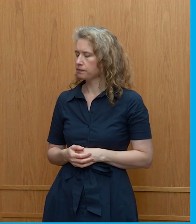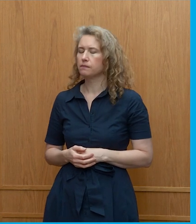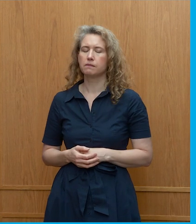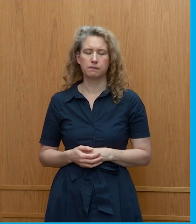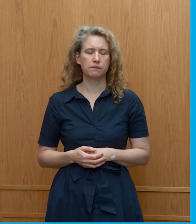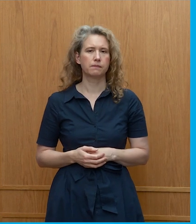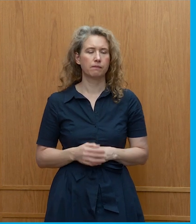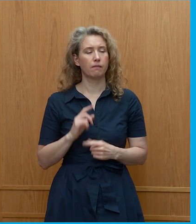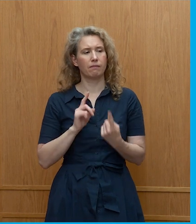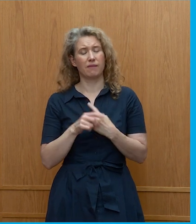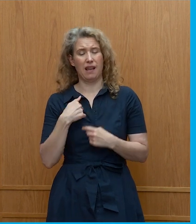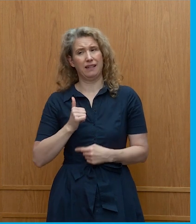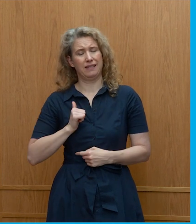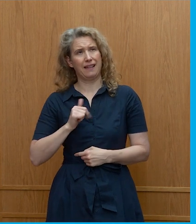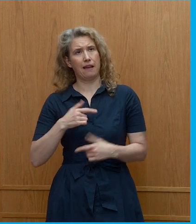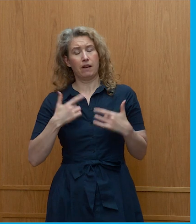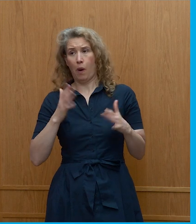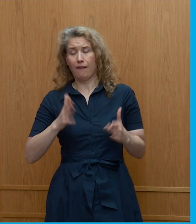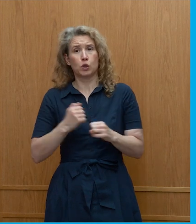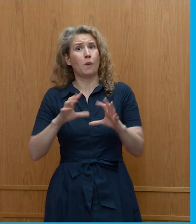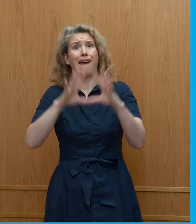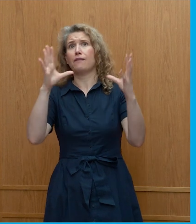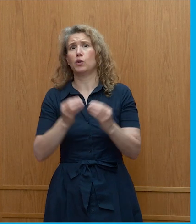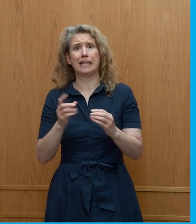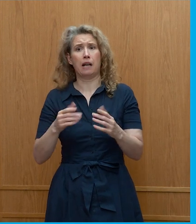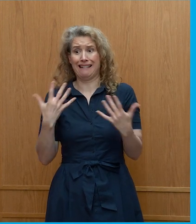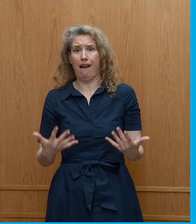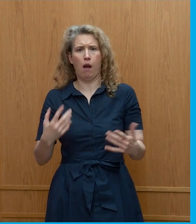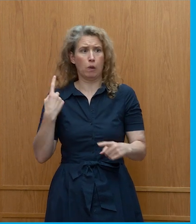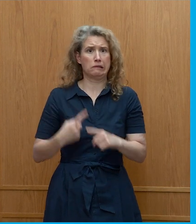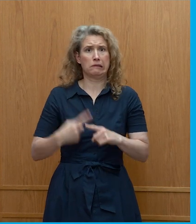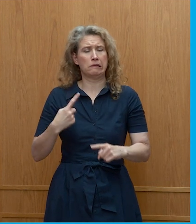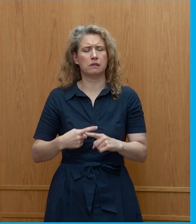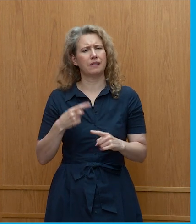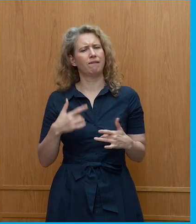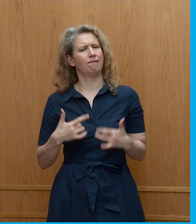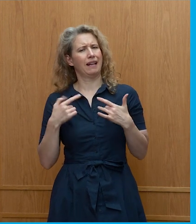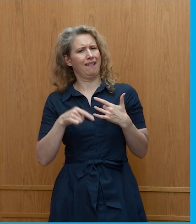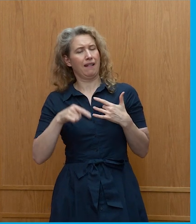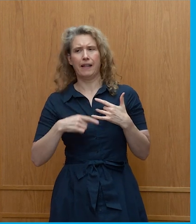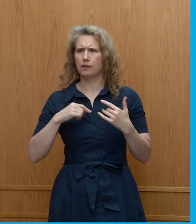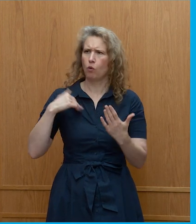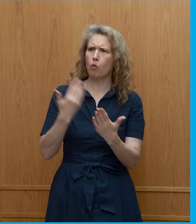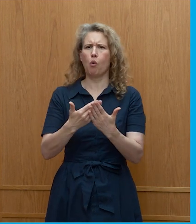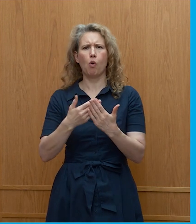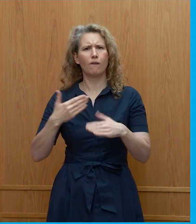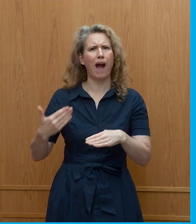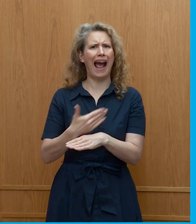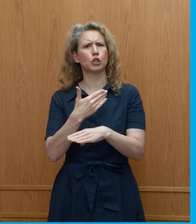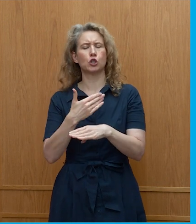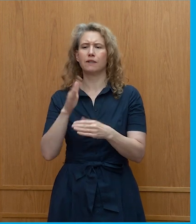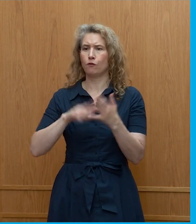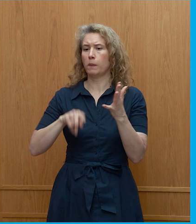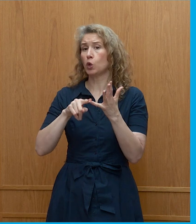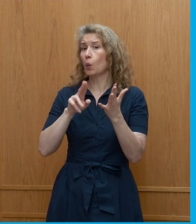to do everything all at once, as the call for action collectively from the United